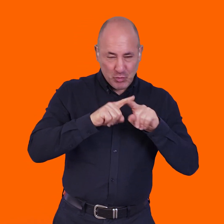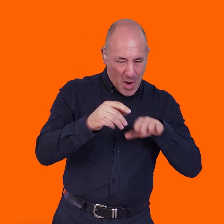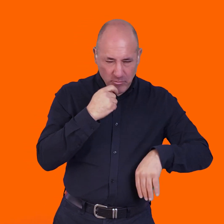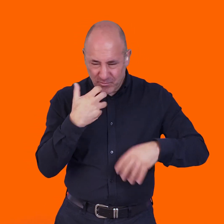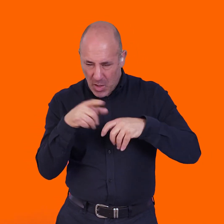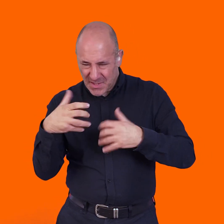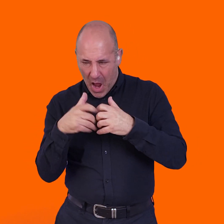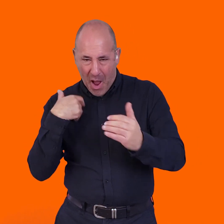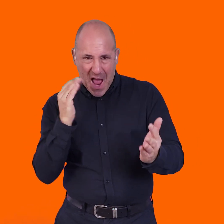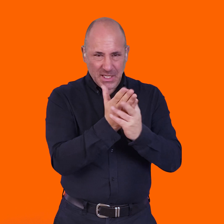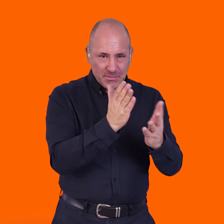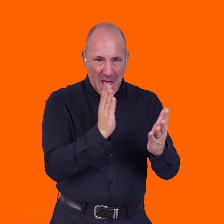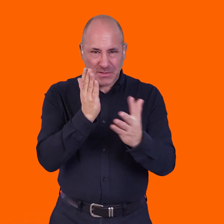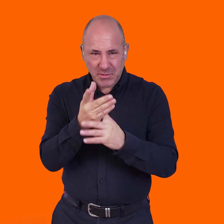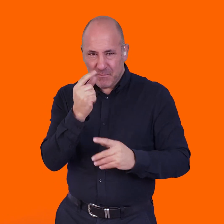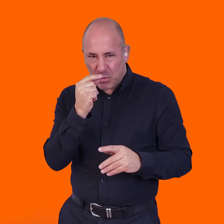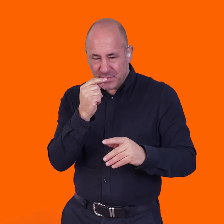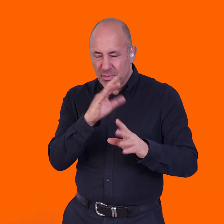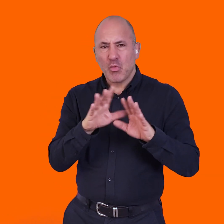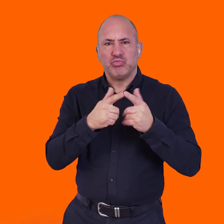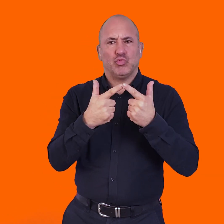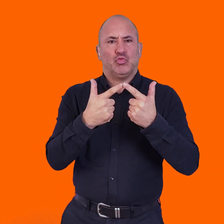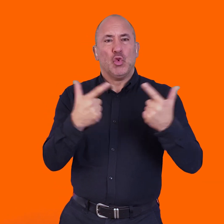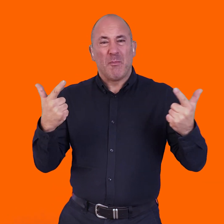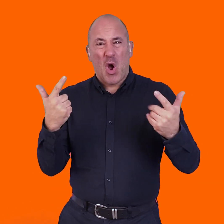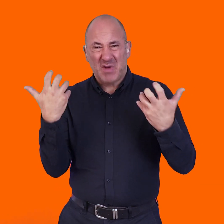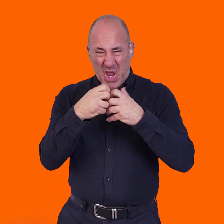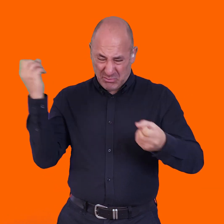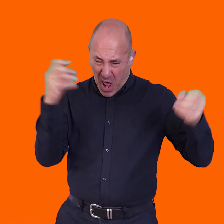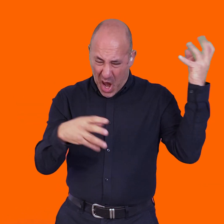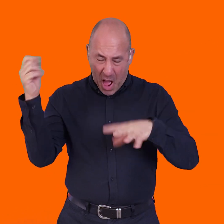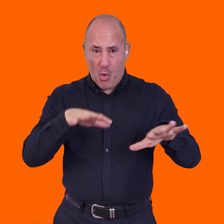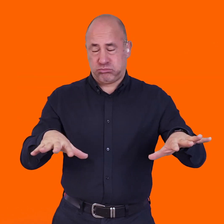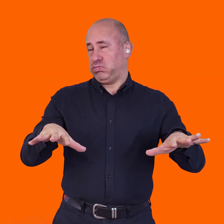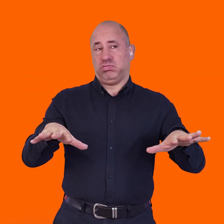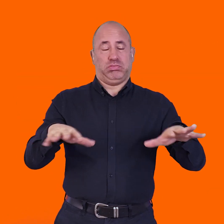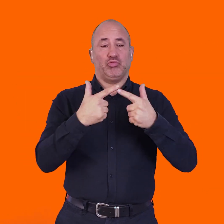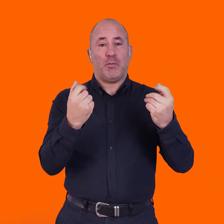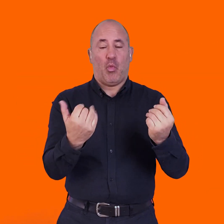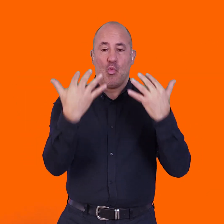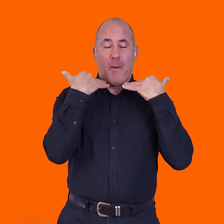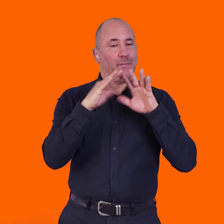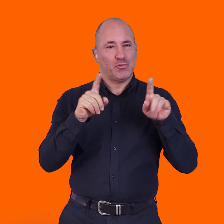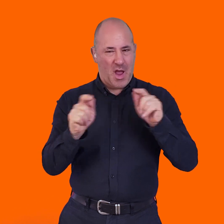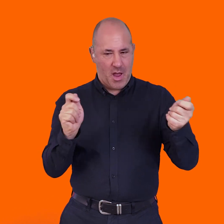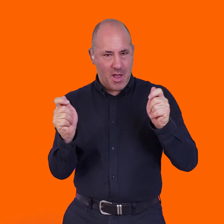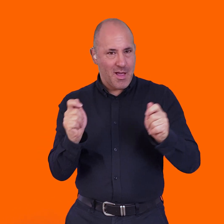So, yeah, in that way, we used technology to make it as accessible as we can